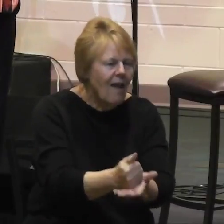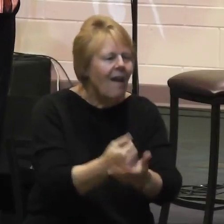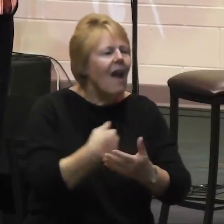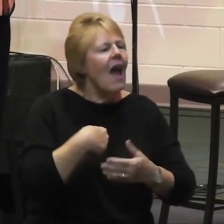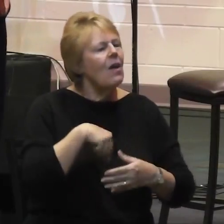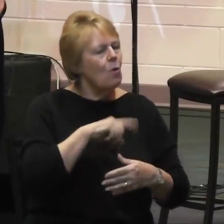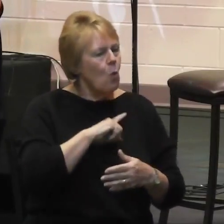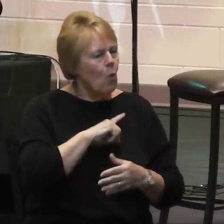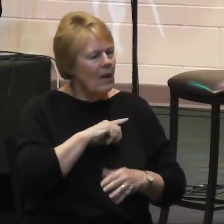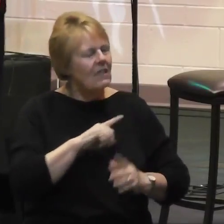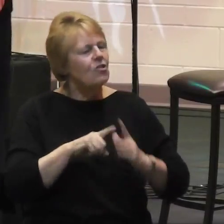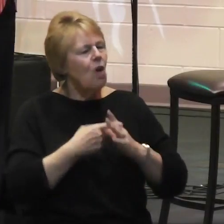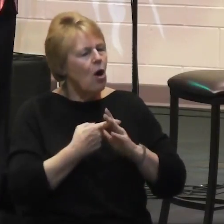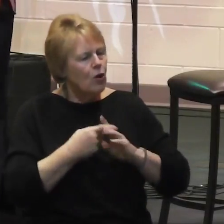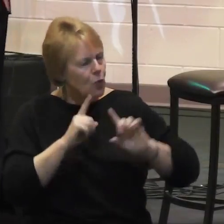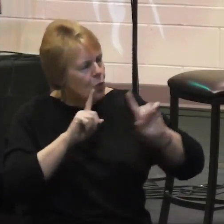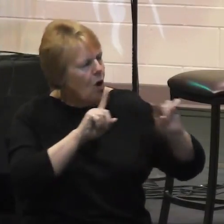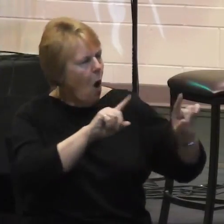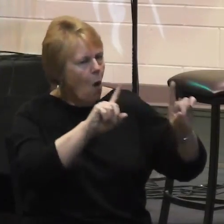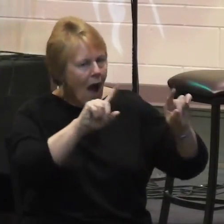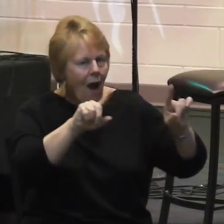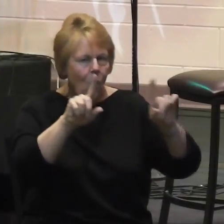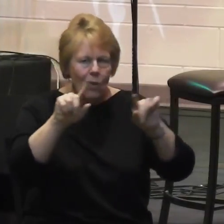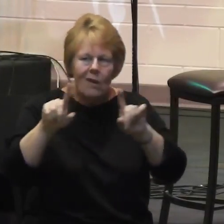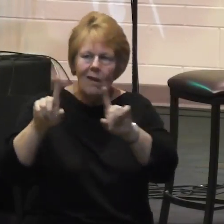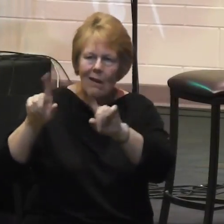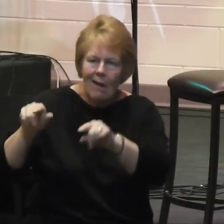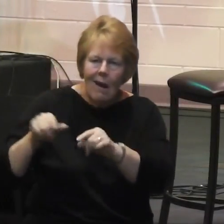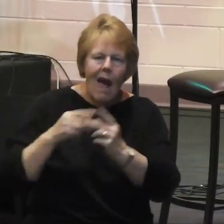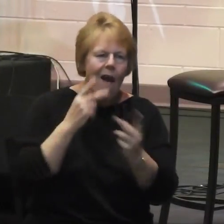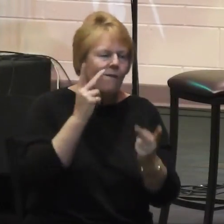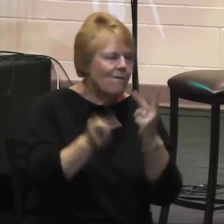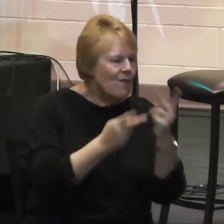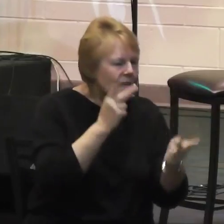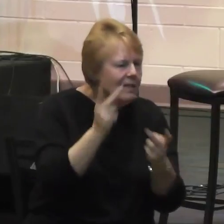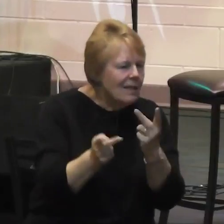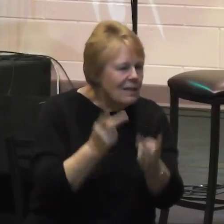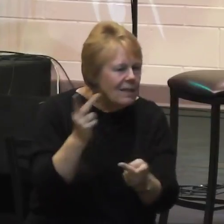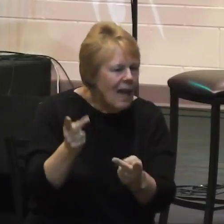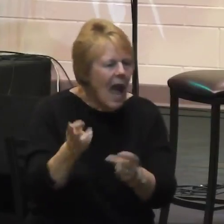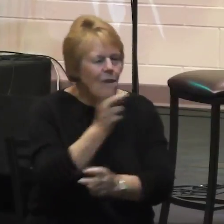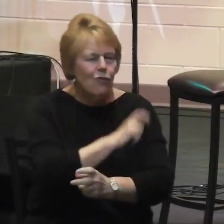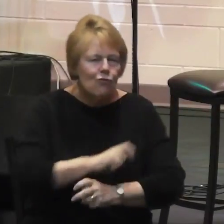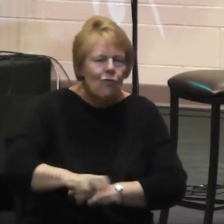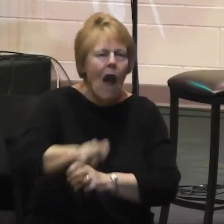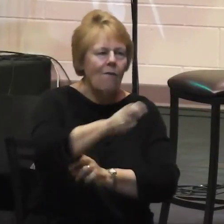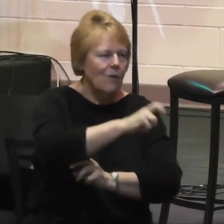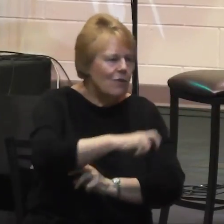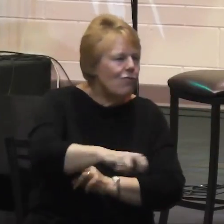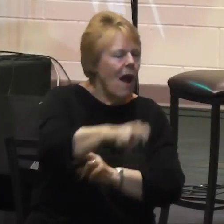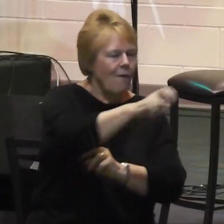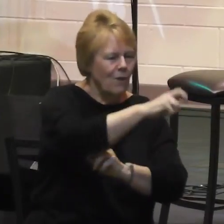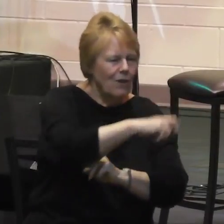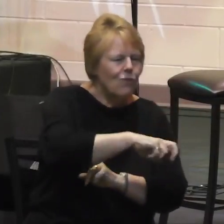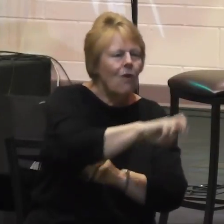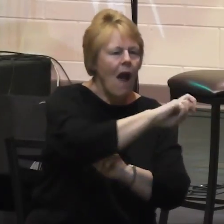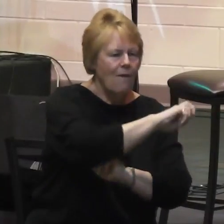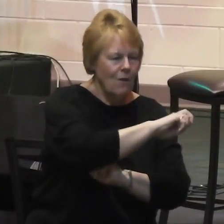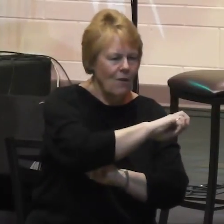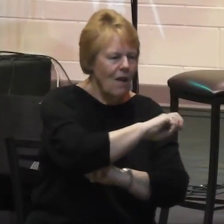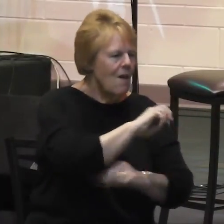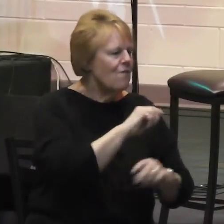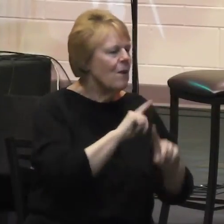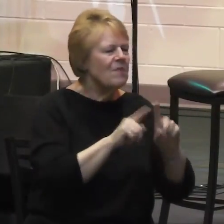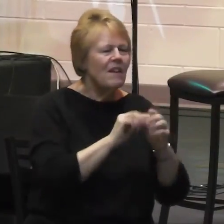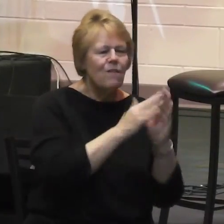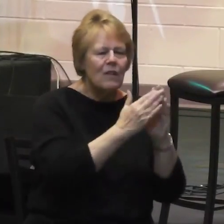ground and to visit with people who had been affected. And we were to travel from the coastal town, the beautiful town of Mombasa, the